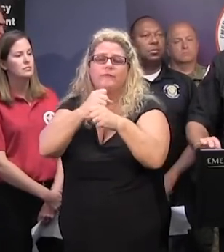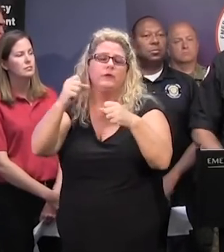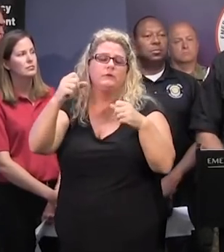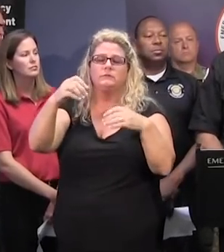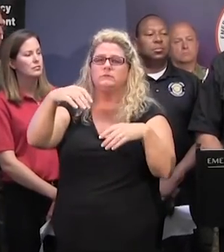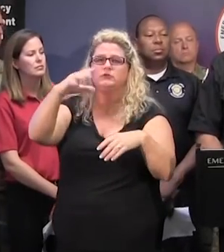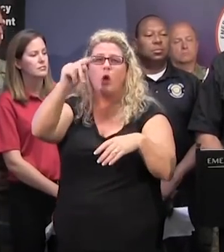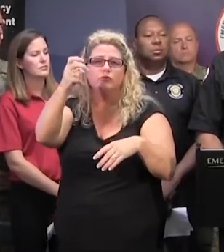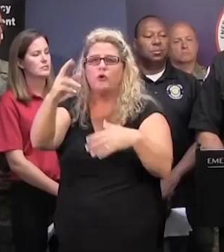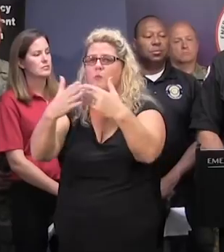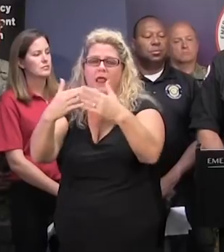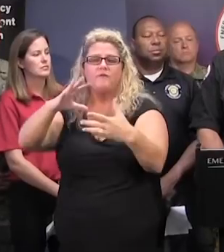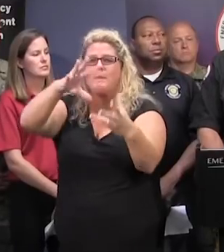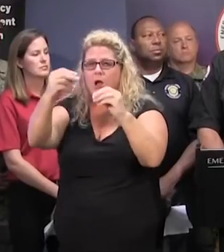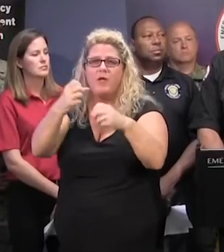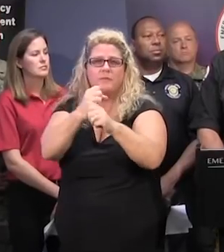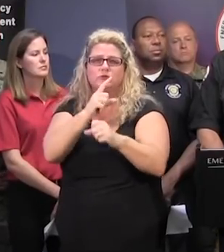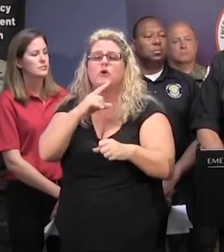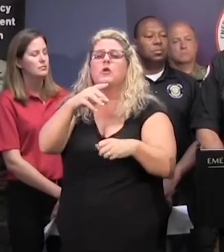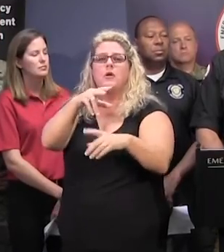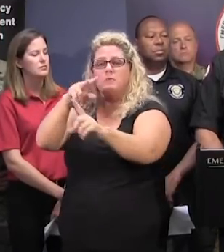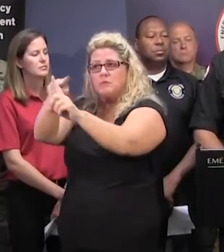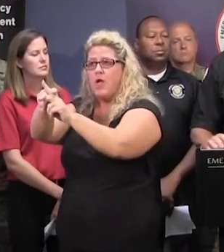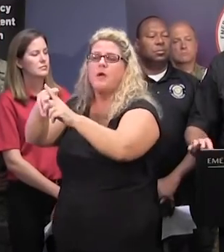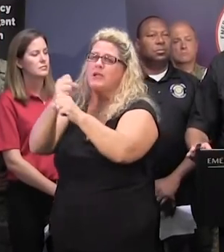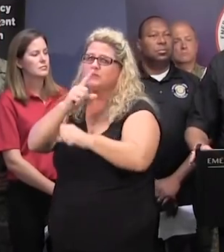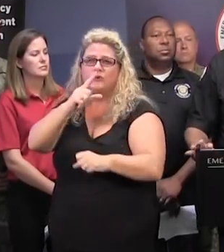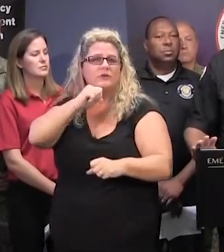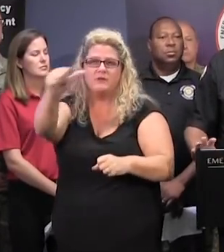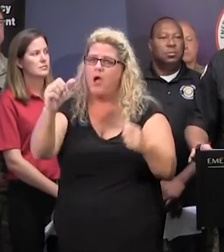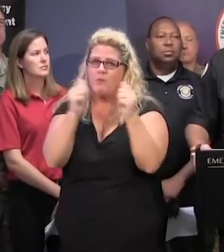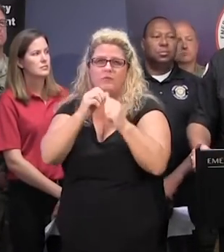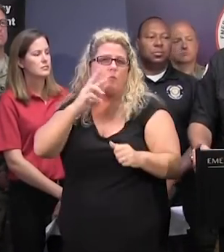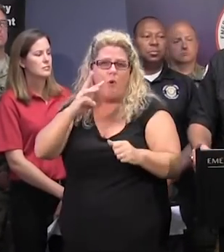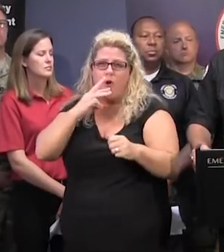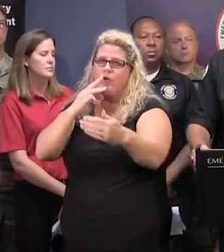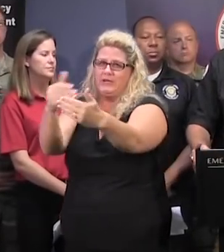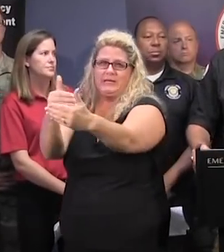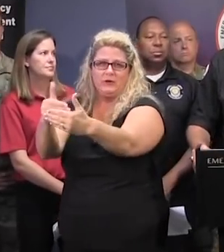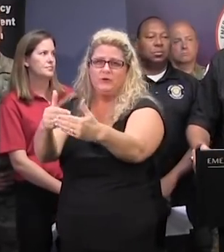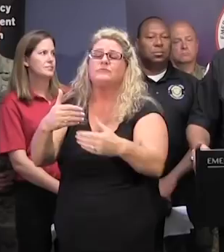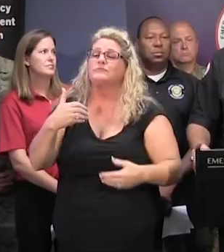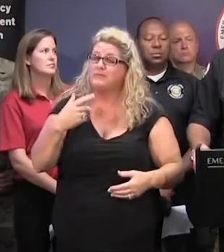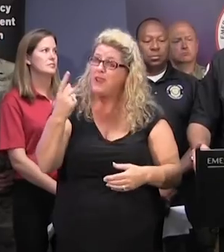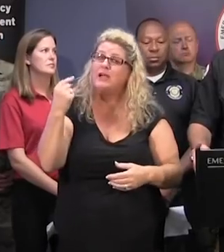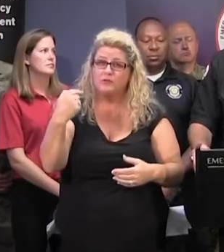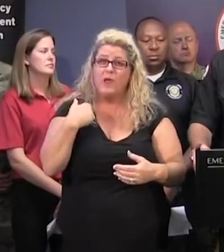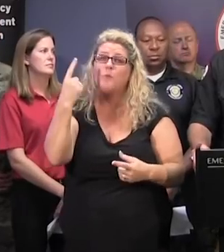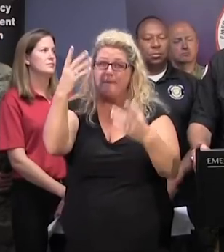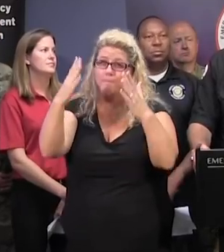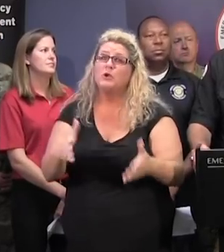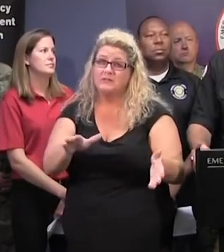make sure extension cords used are not exposed to water. Please make sure, and we actually had a fatality last year